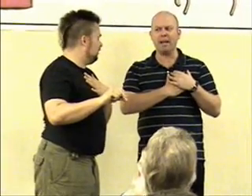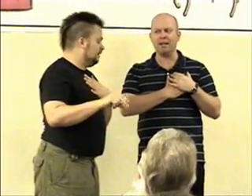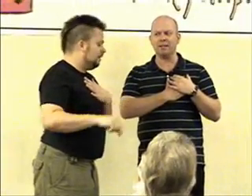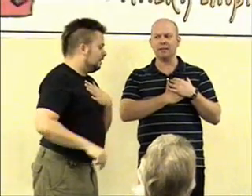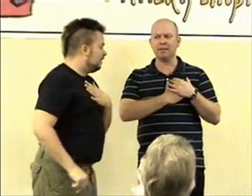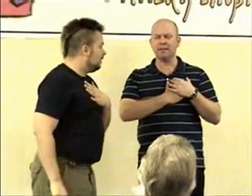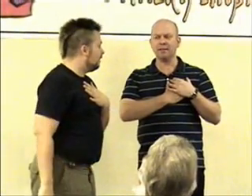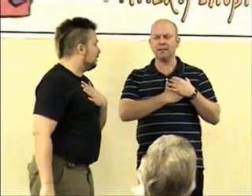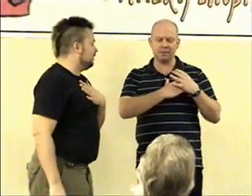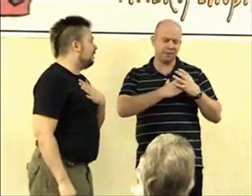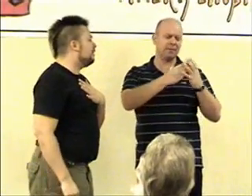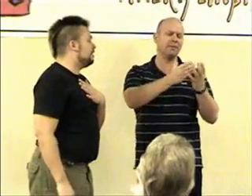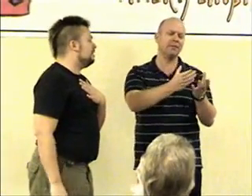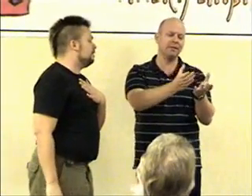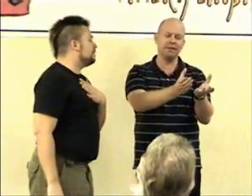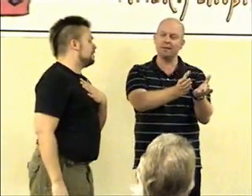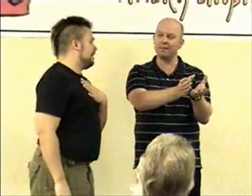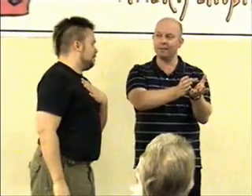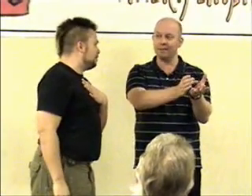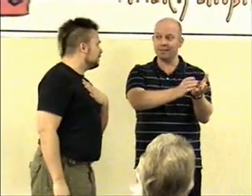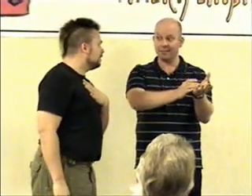made. Larry, you're a sap.